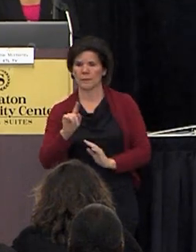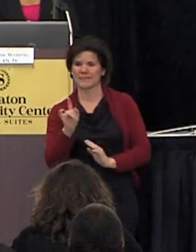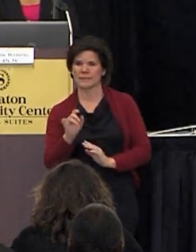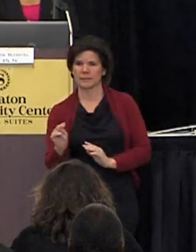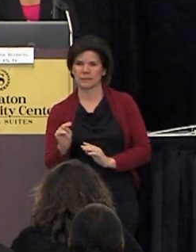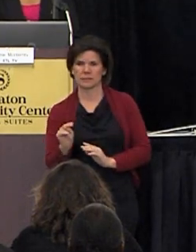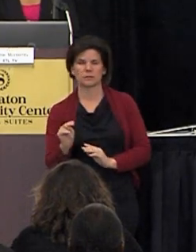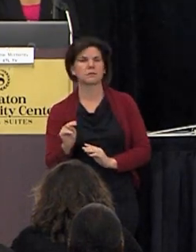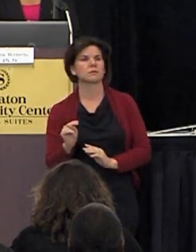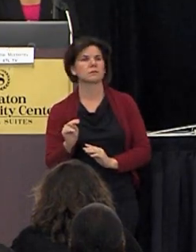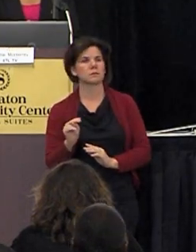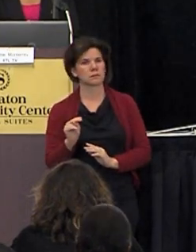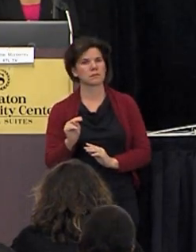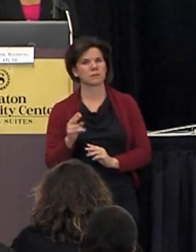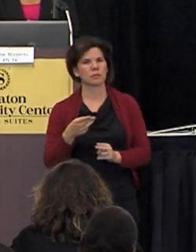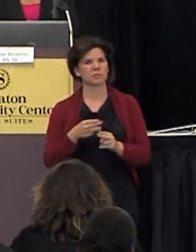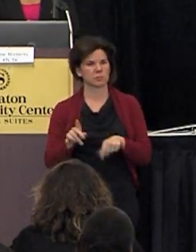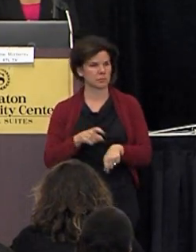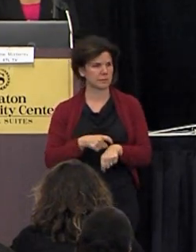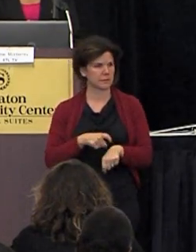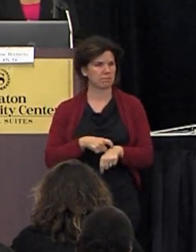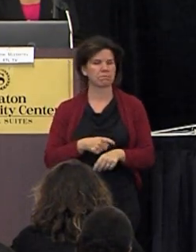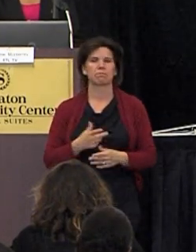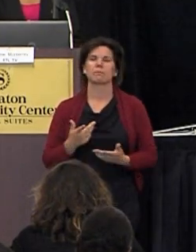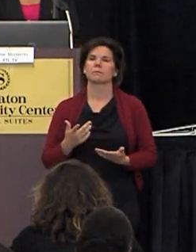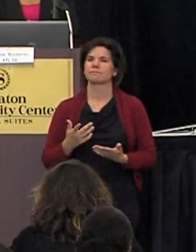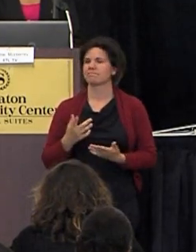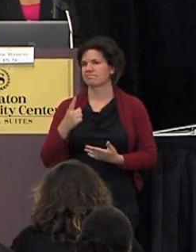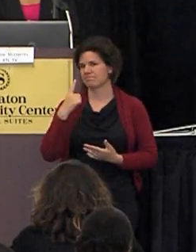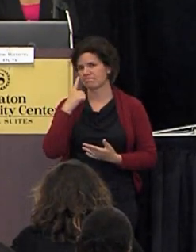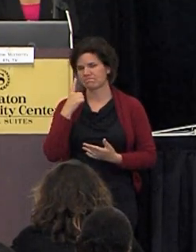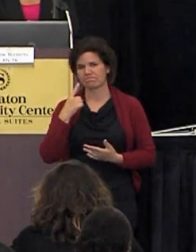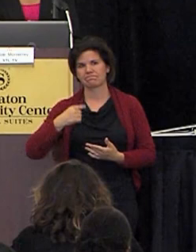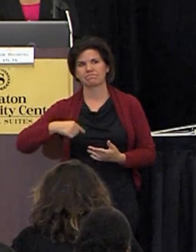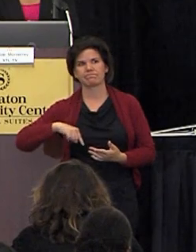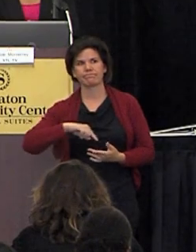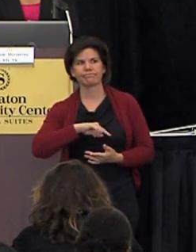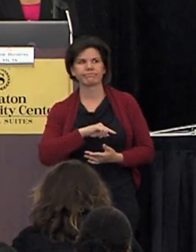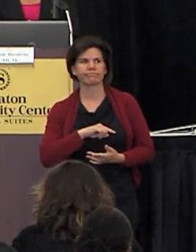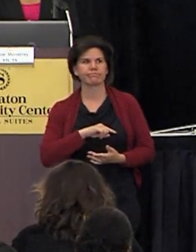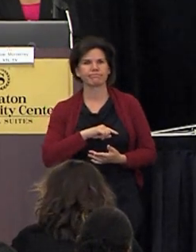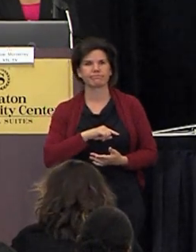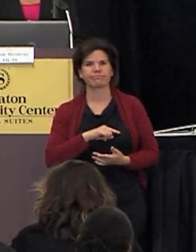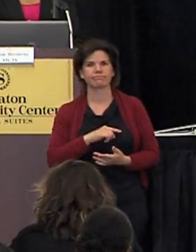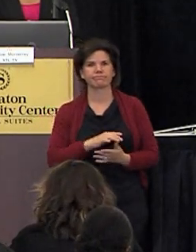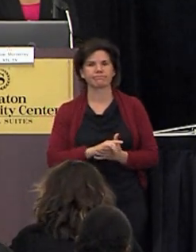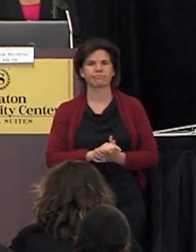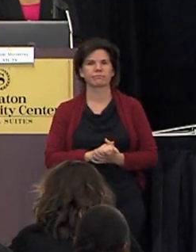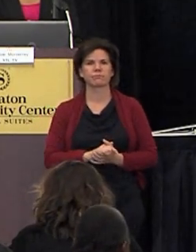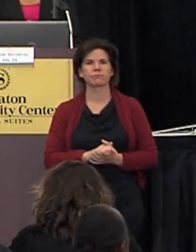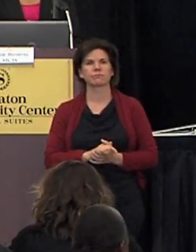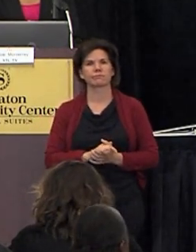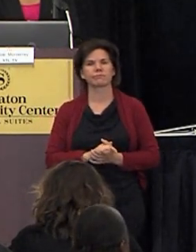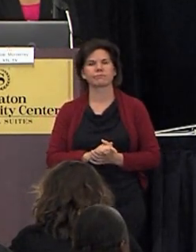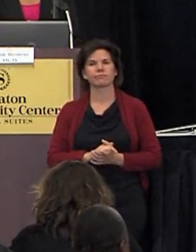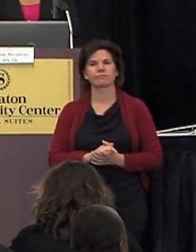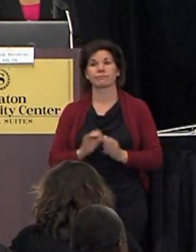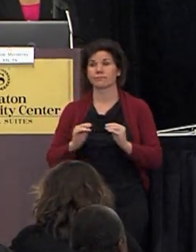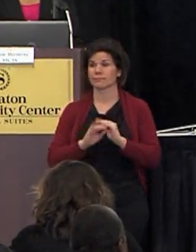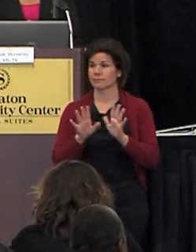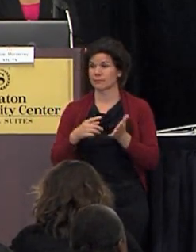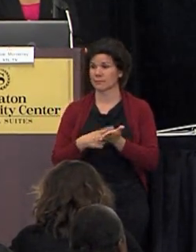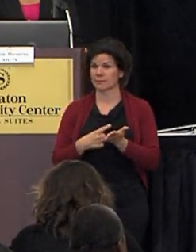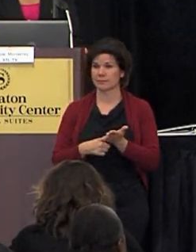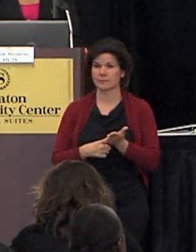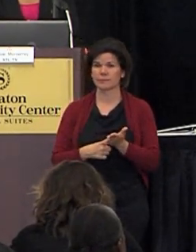kind of a relatively brief amount of time so i don't i don't think we really you know overtly discuss